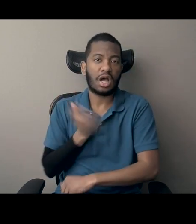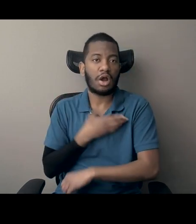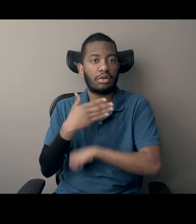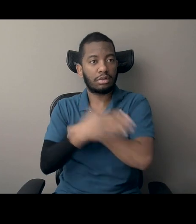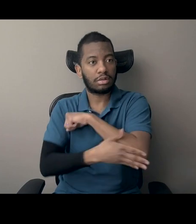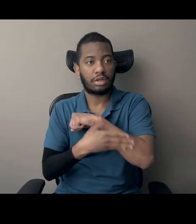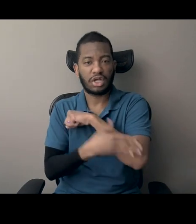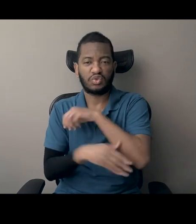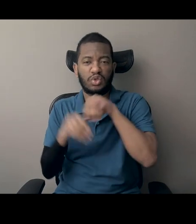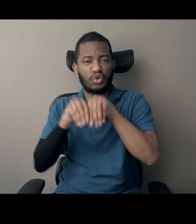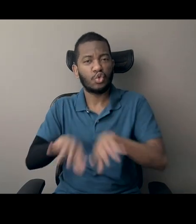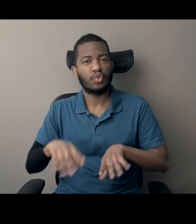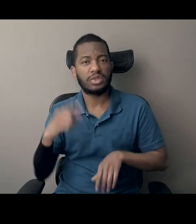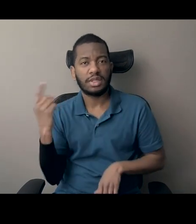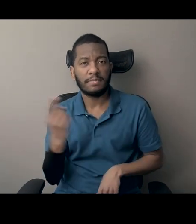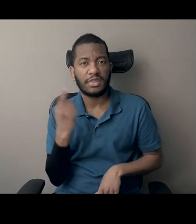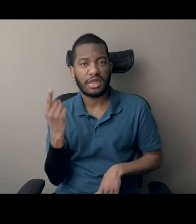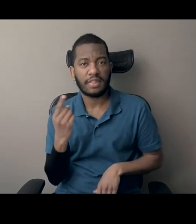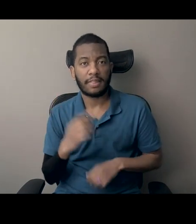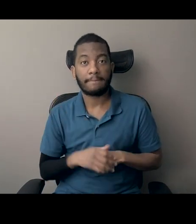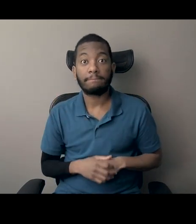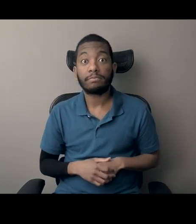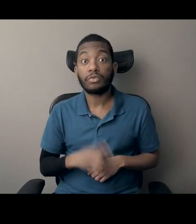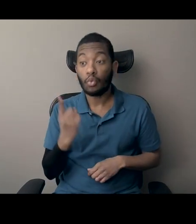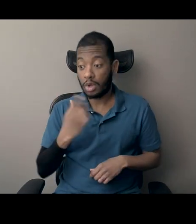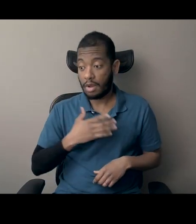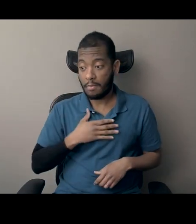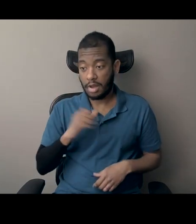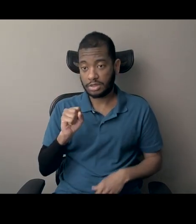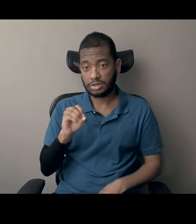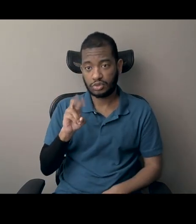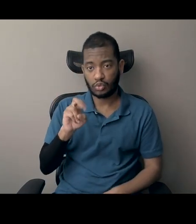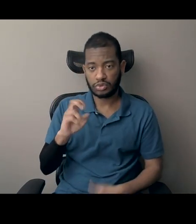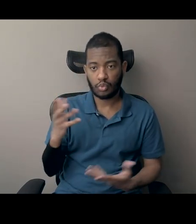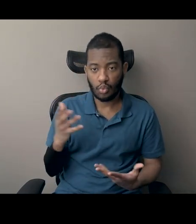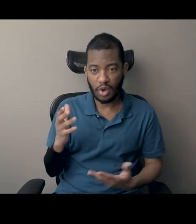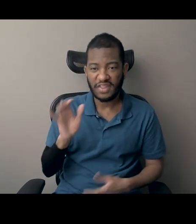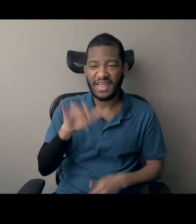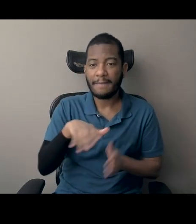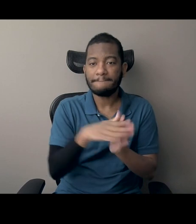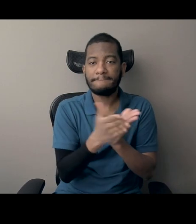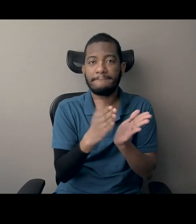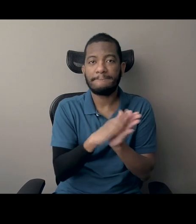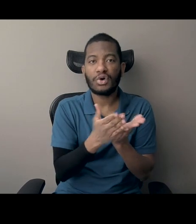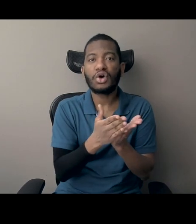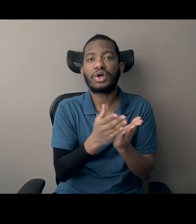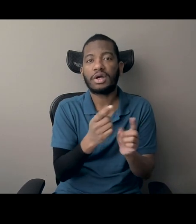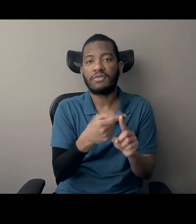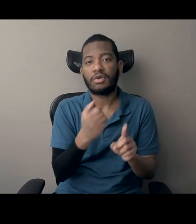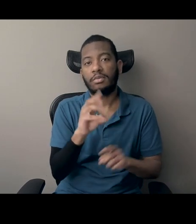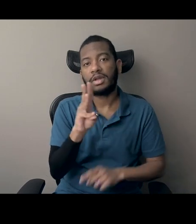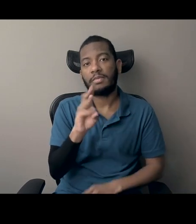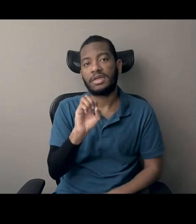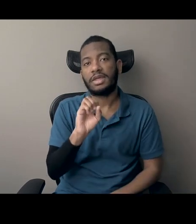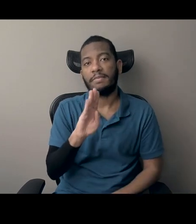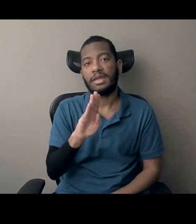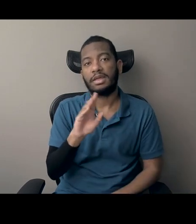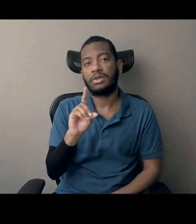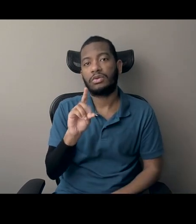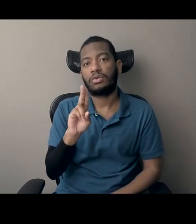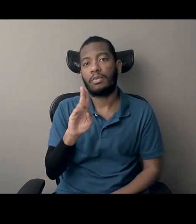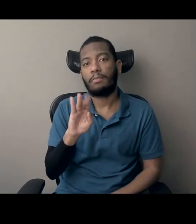of my first resources was WV Du Bois, a black reconstruction in America. And this book was so seminal